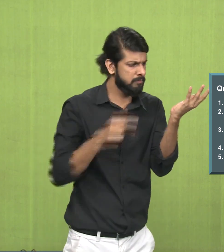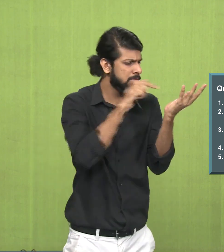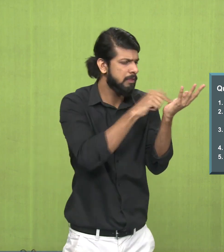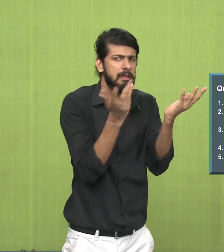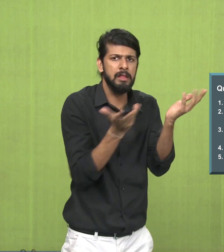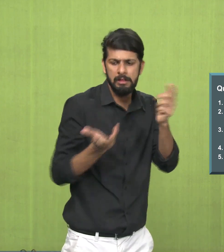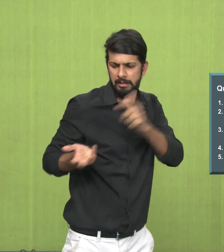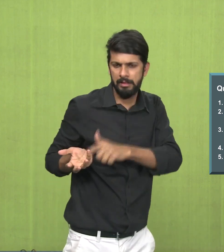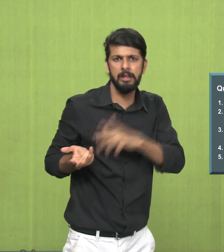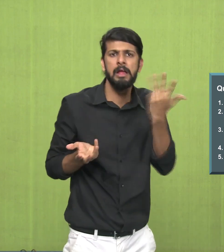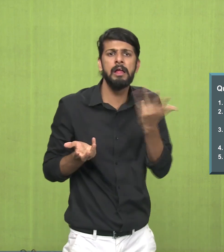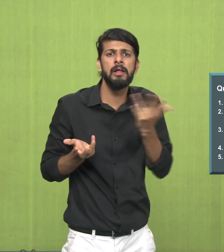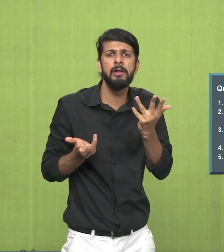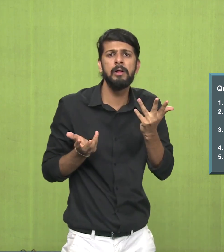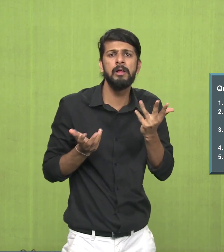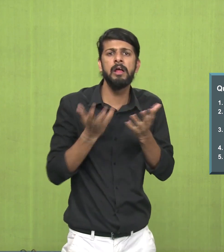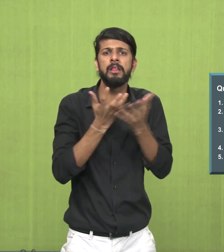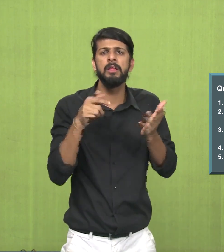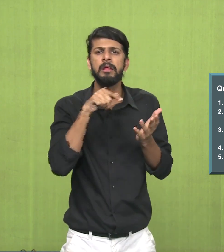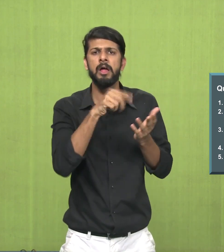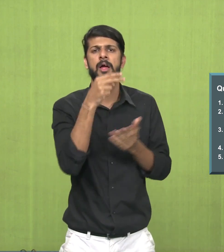name the object she is holding in her hands.